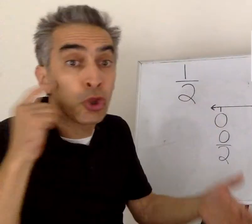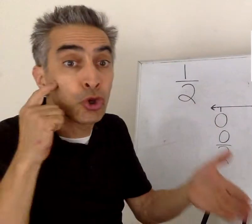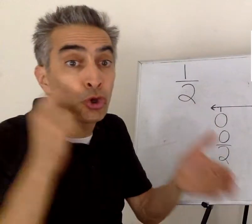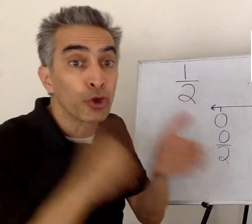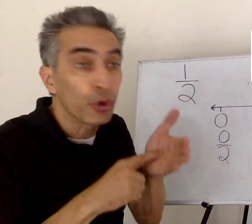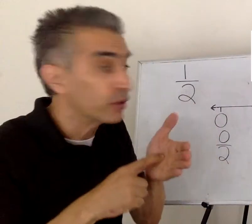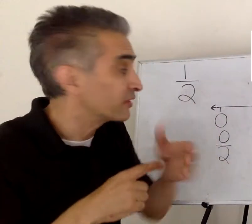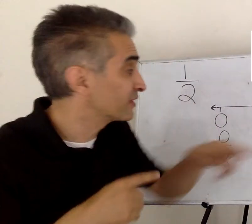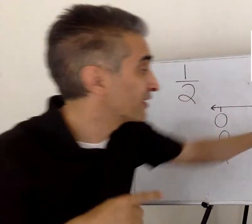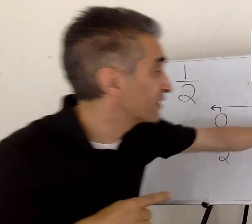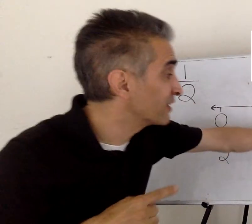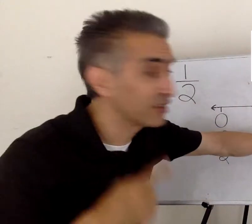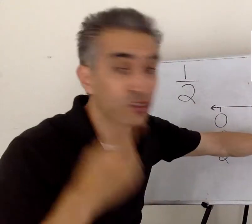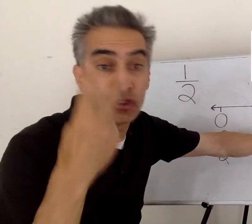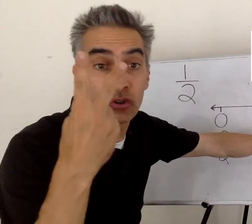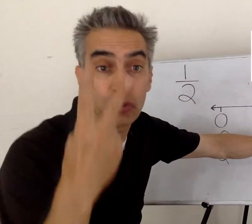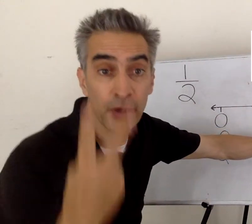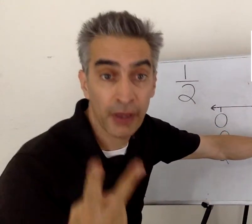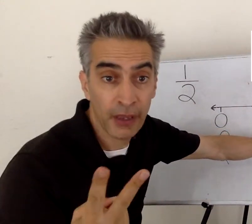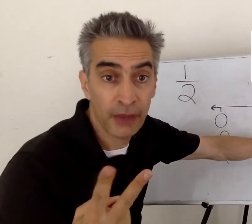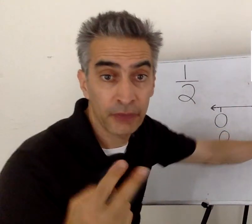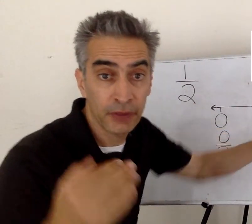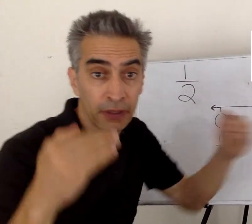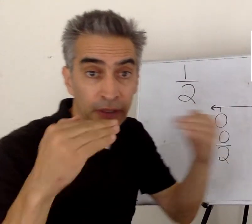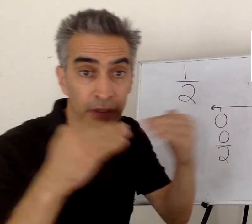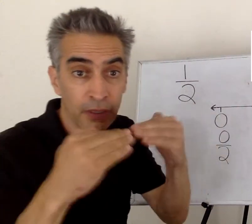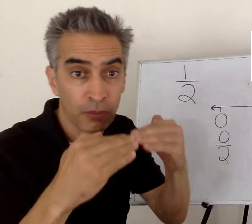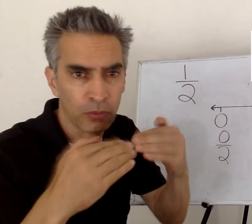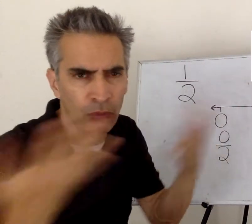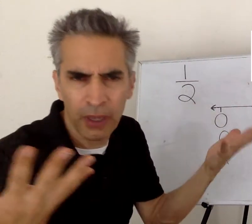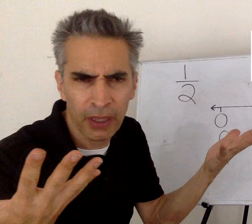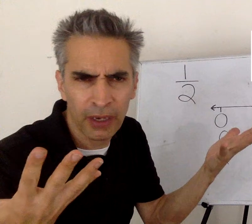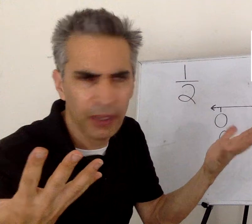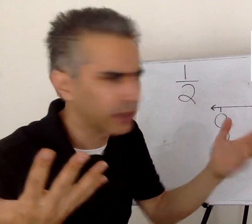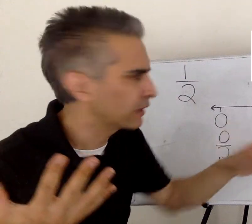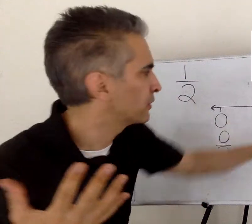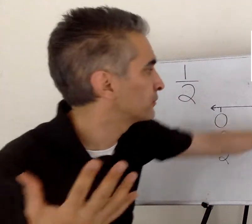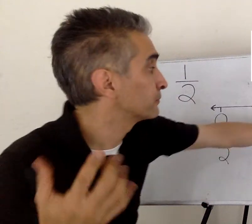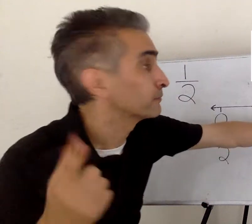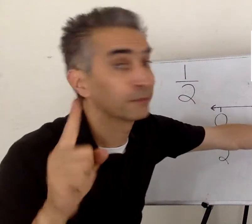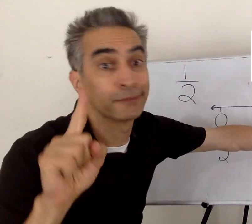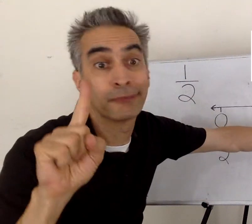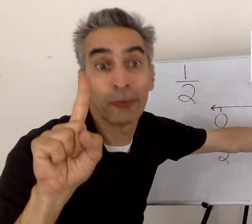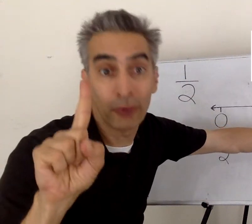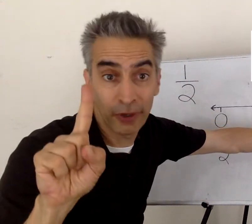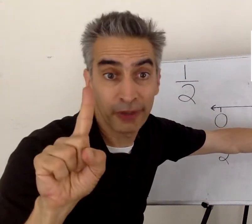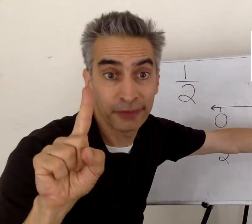Notice that this two-halves equals one.